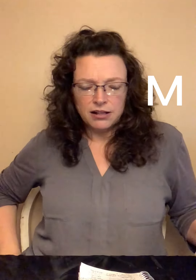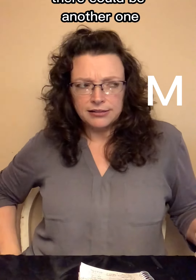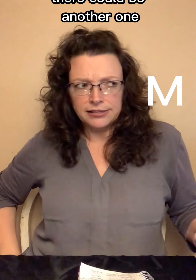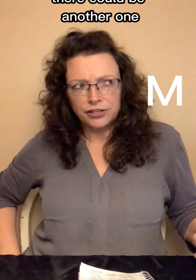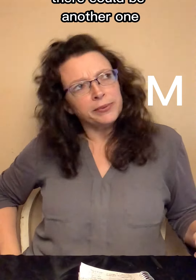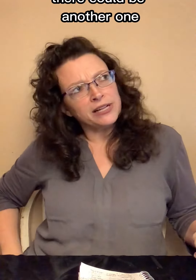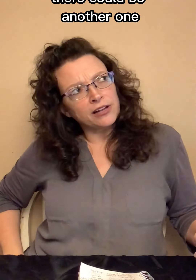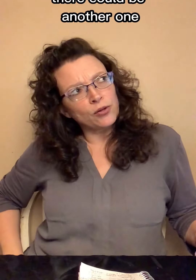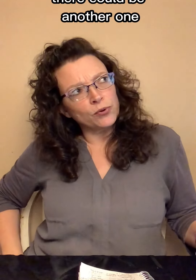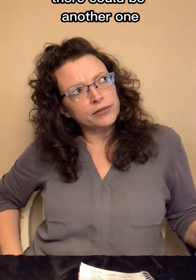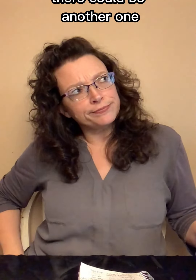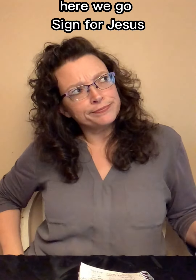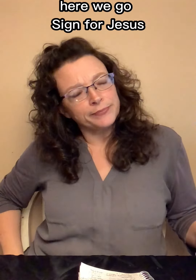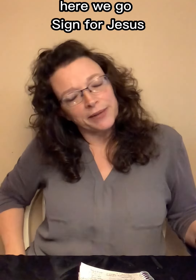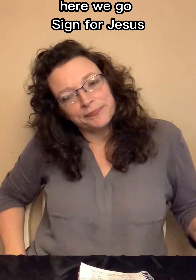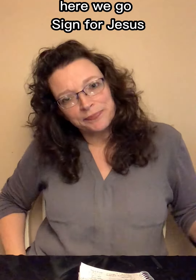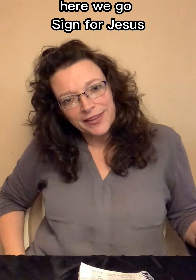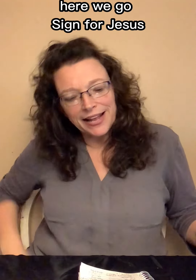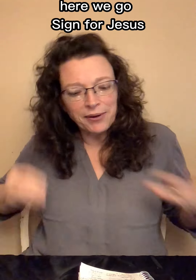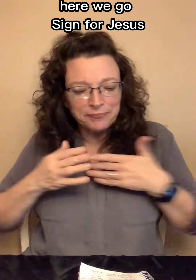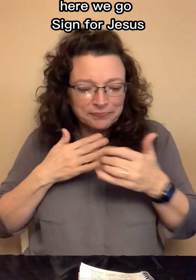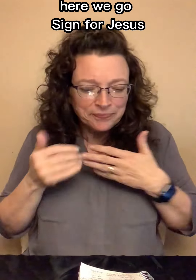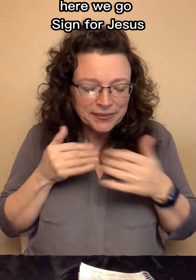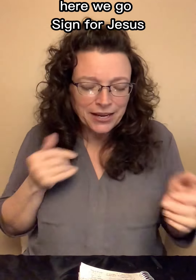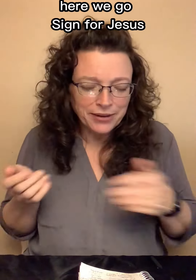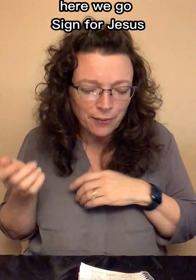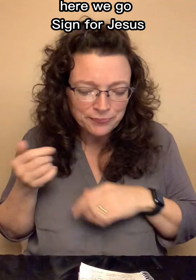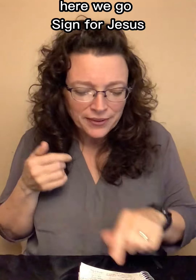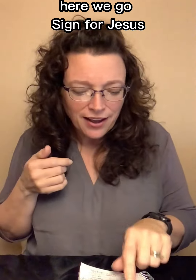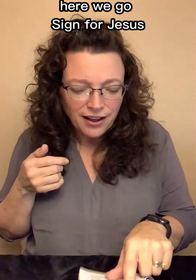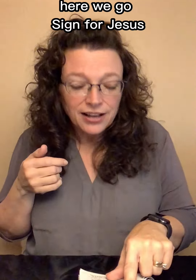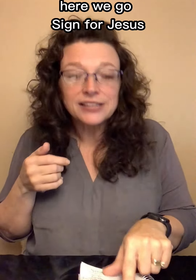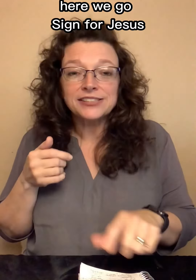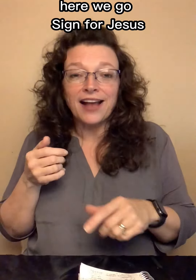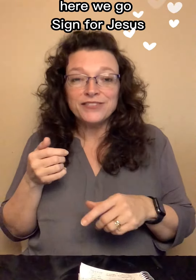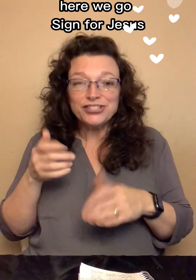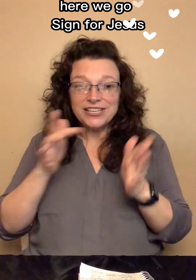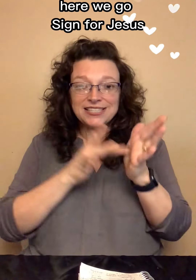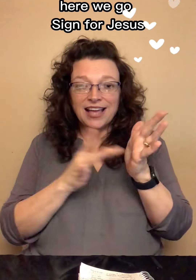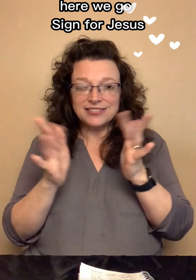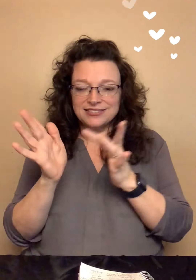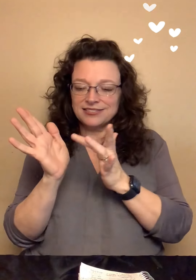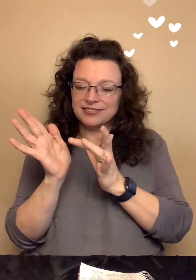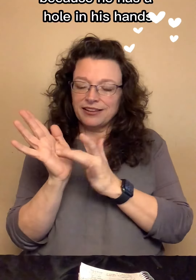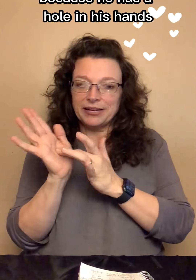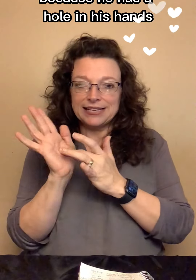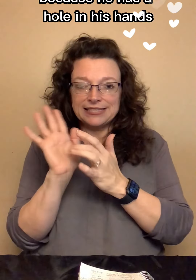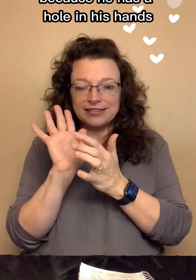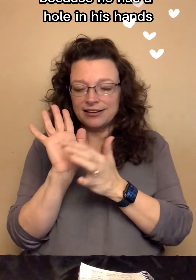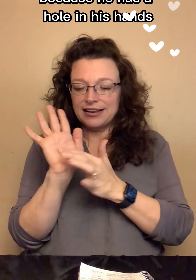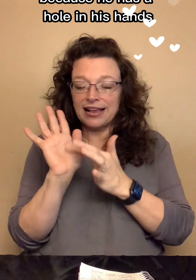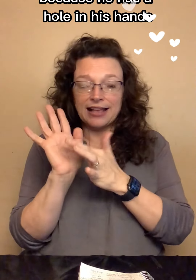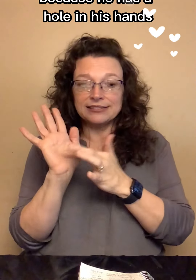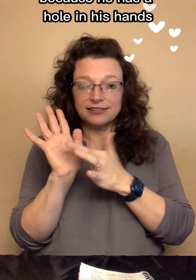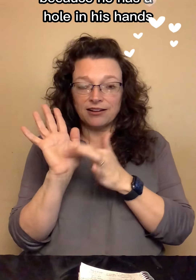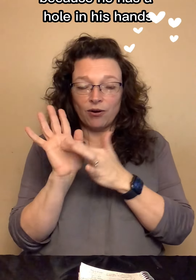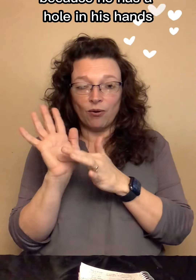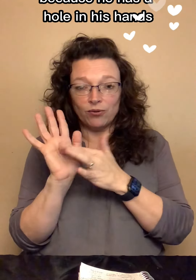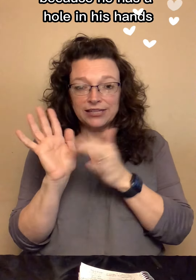There could be another one. But anyway, here we go. Time for Jesus. Because he has a hole in